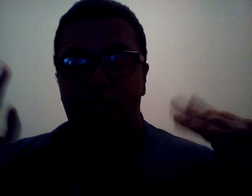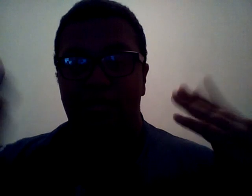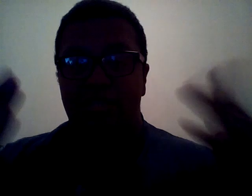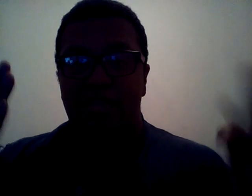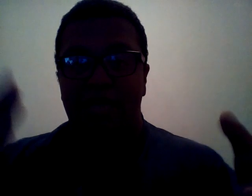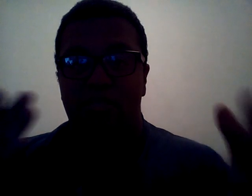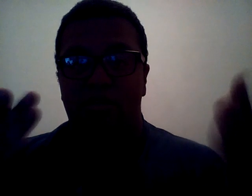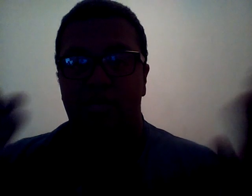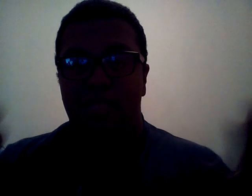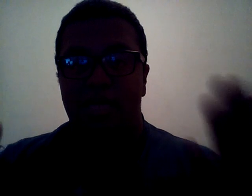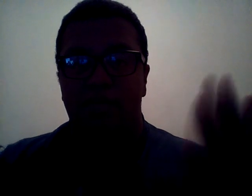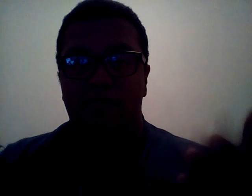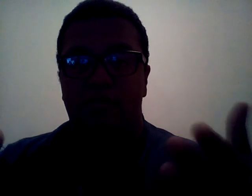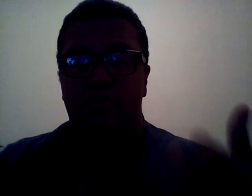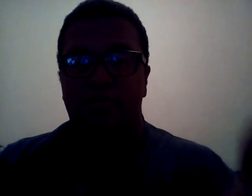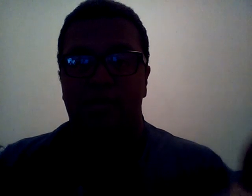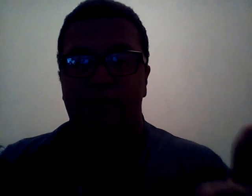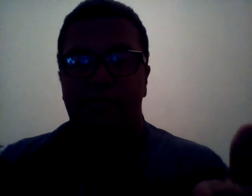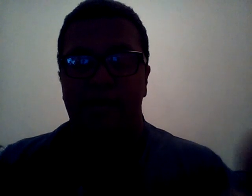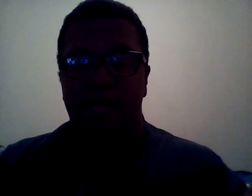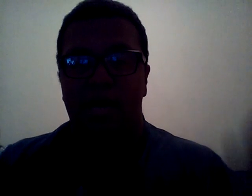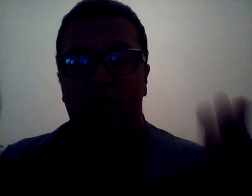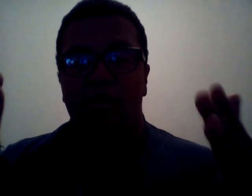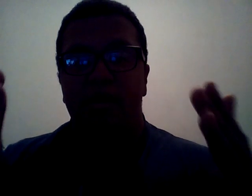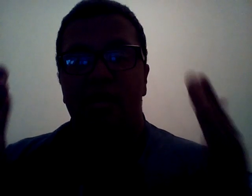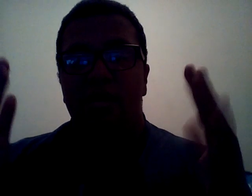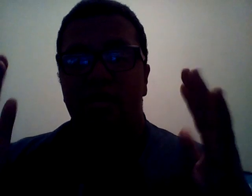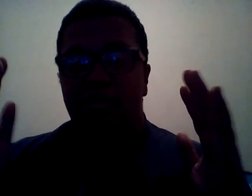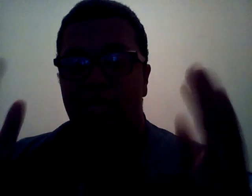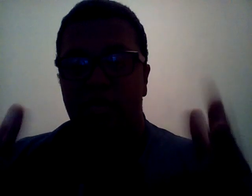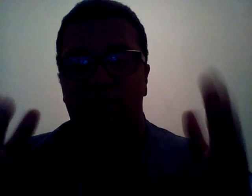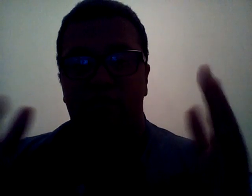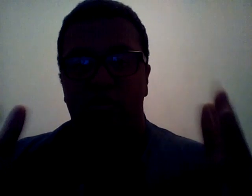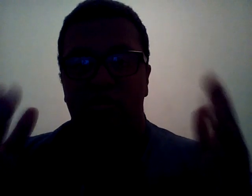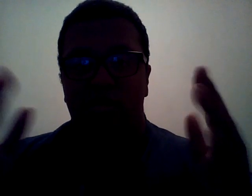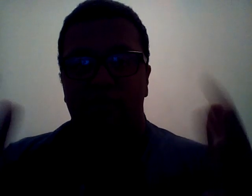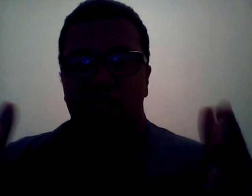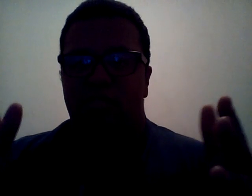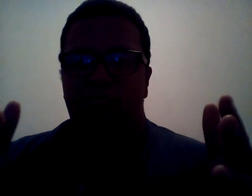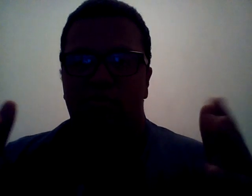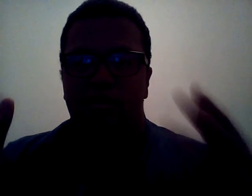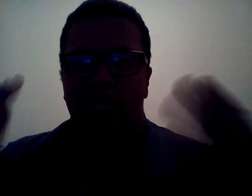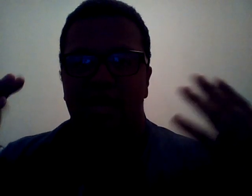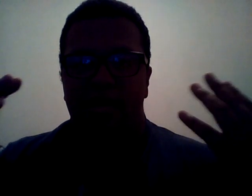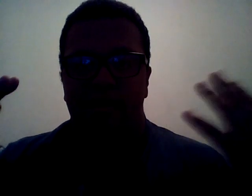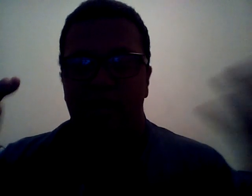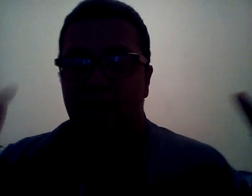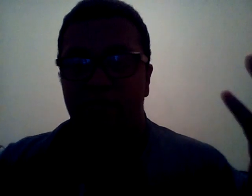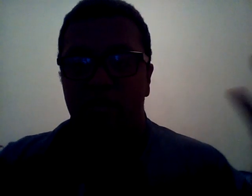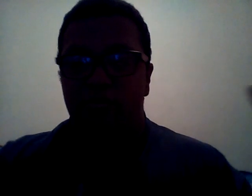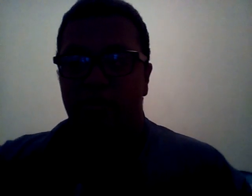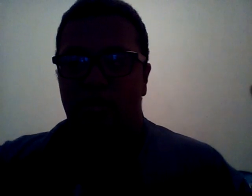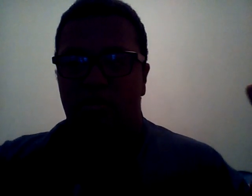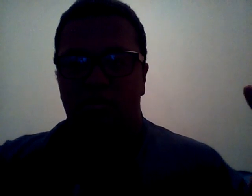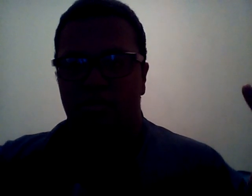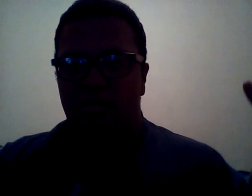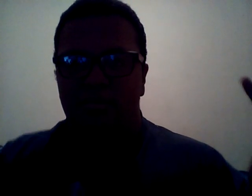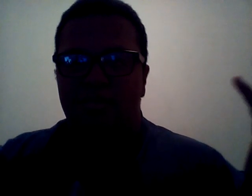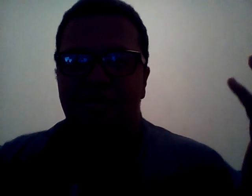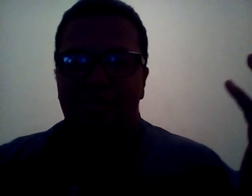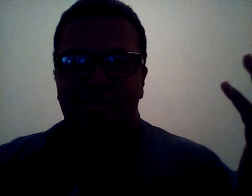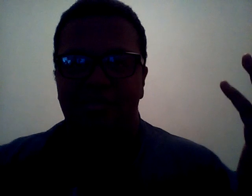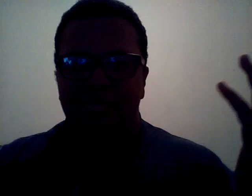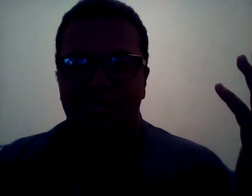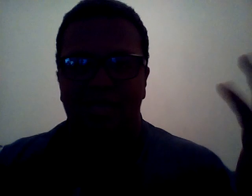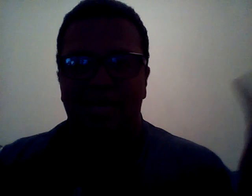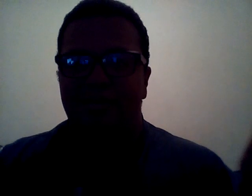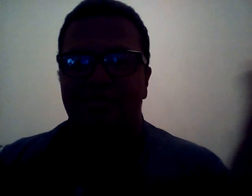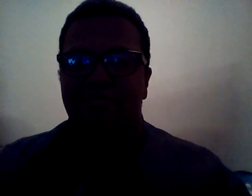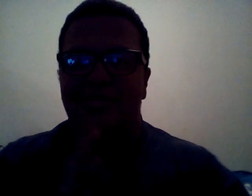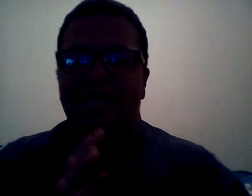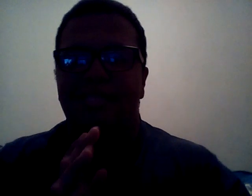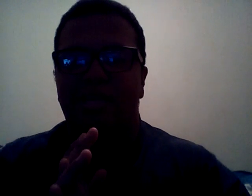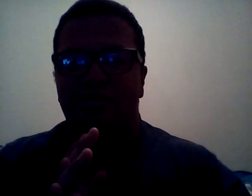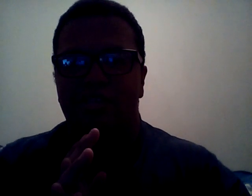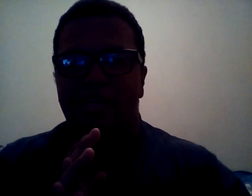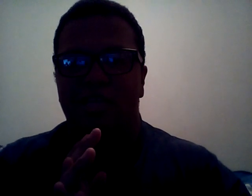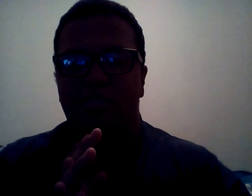just want to let you guys know that thank you for subscribing right now, thank you for all your love and support, and everything would, yeah, with that said, I'll see you guys